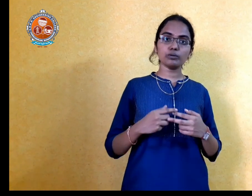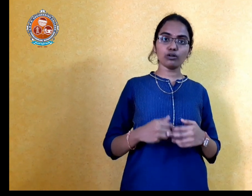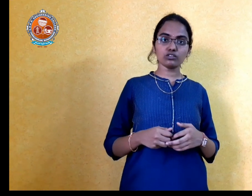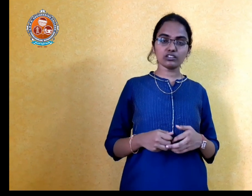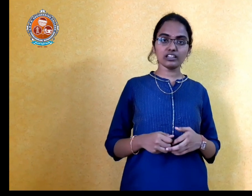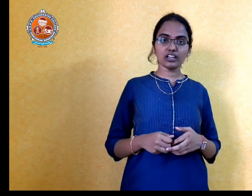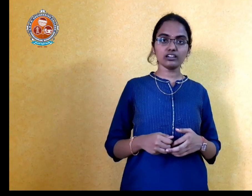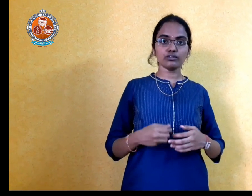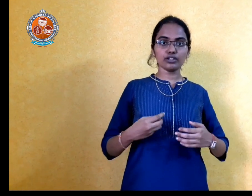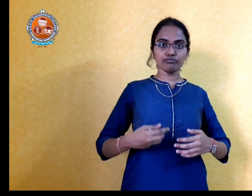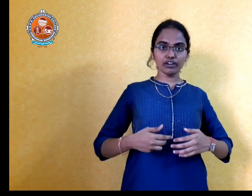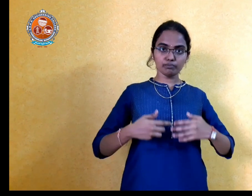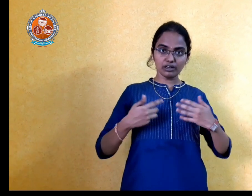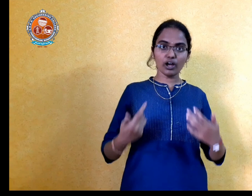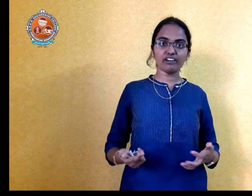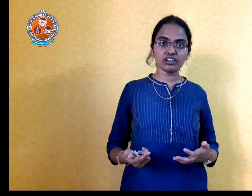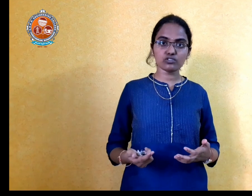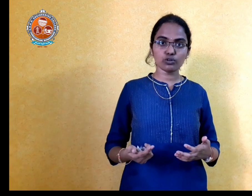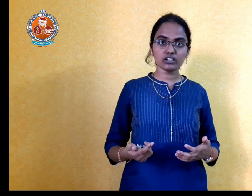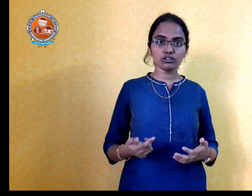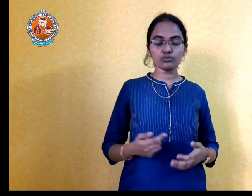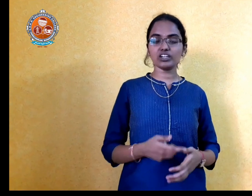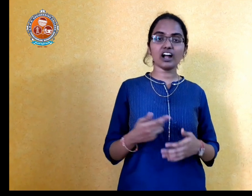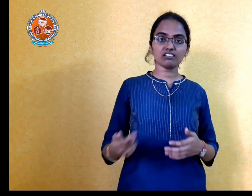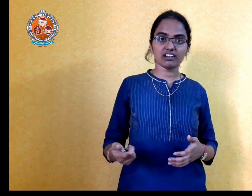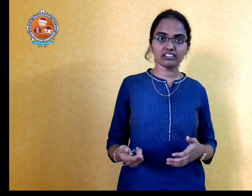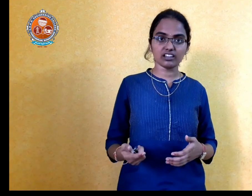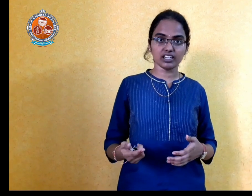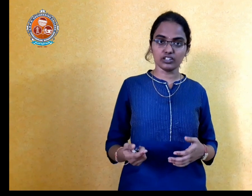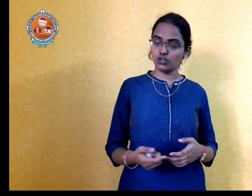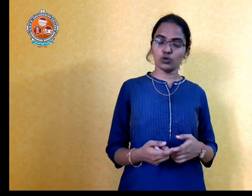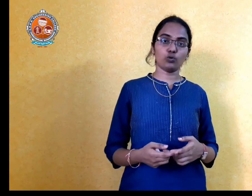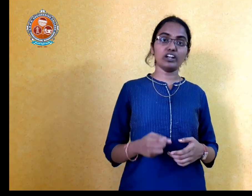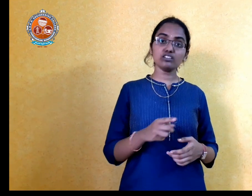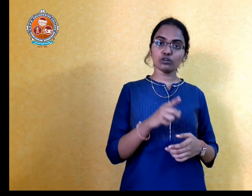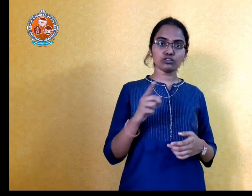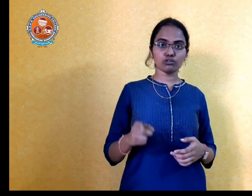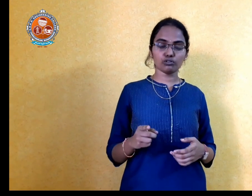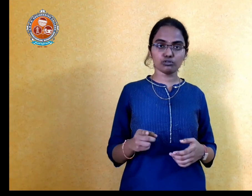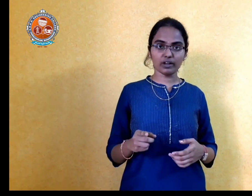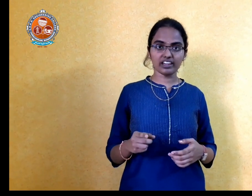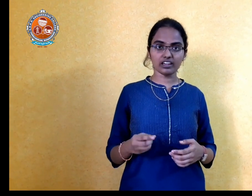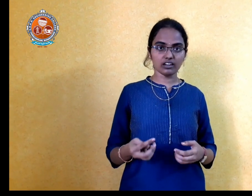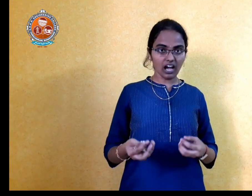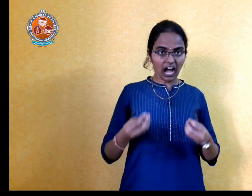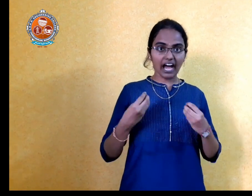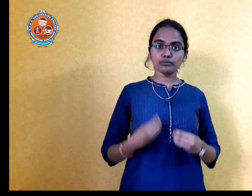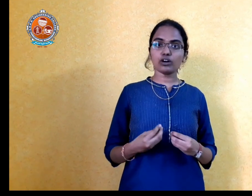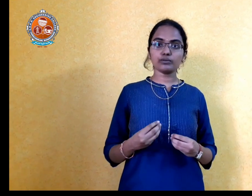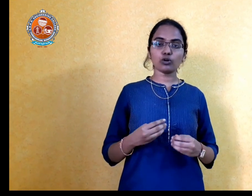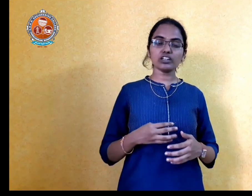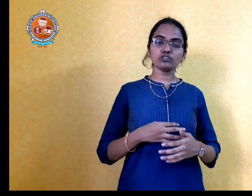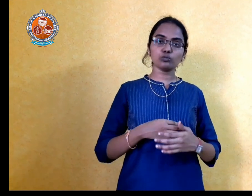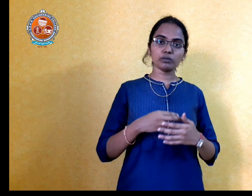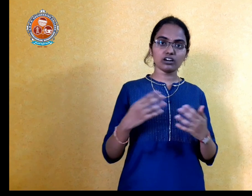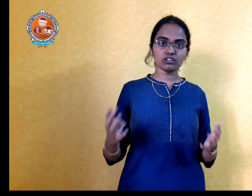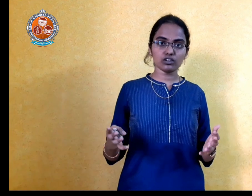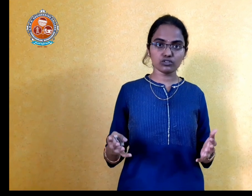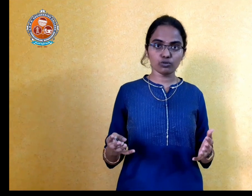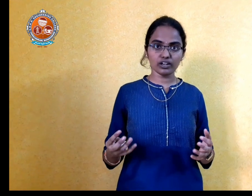people also think that if you are below average student, we can't track the kid. No, it is also not true again. I am not a super student